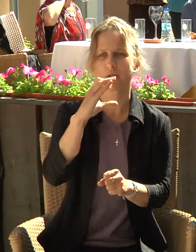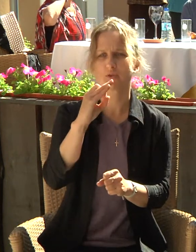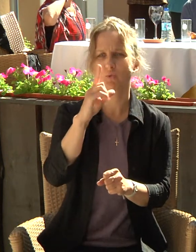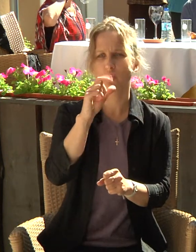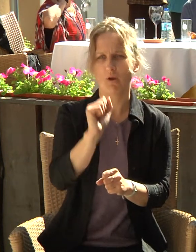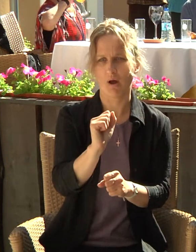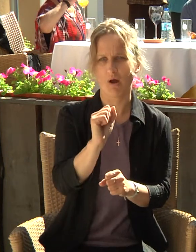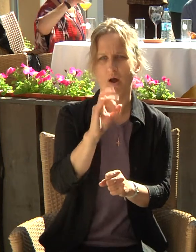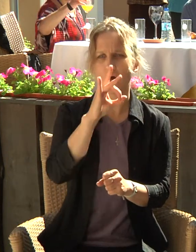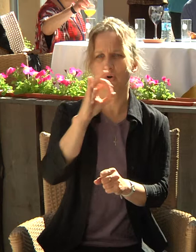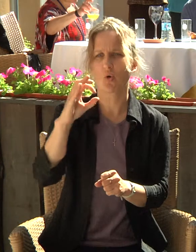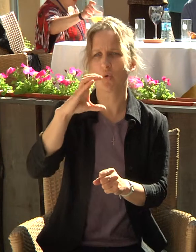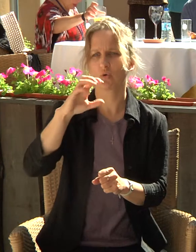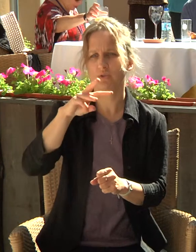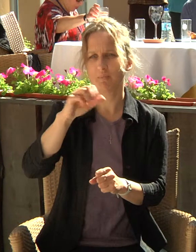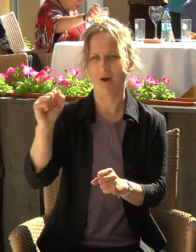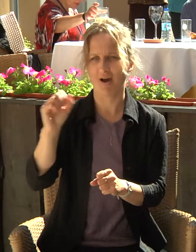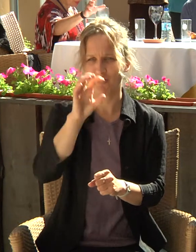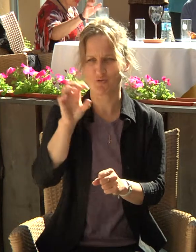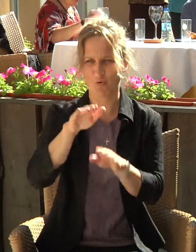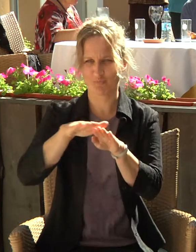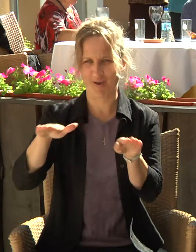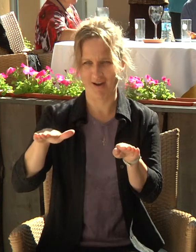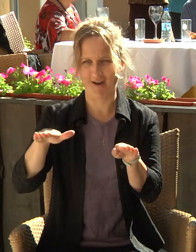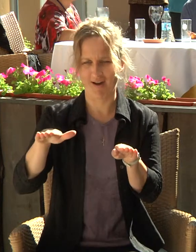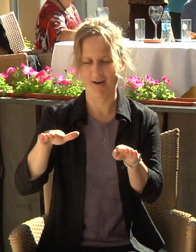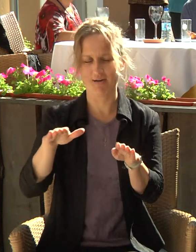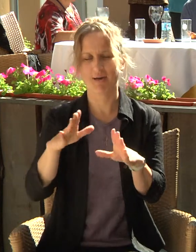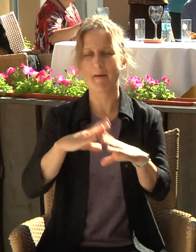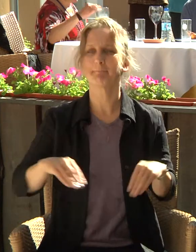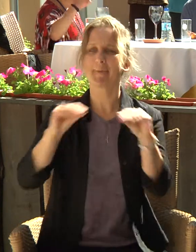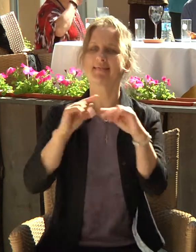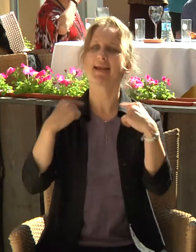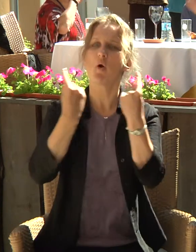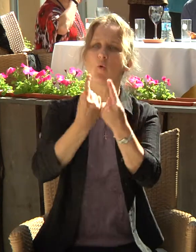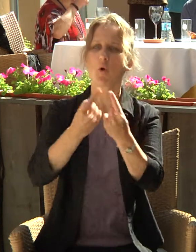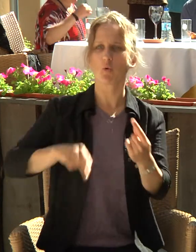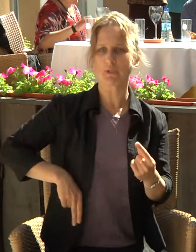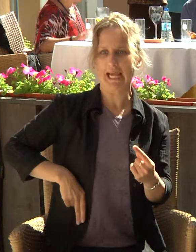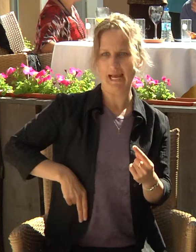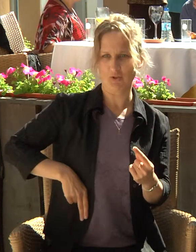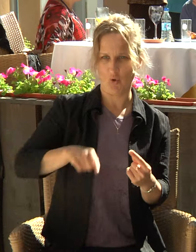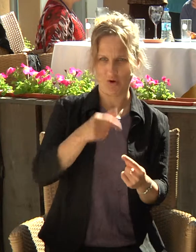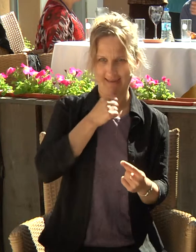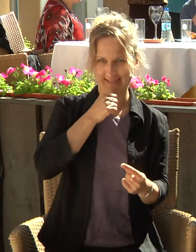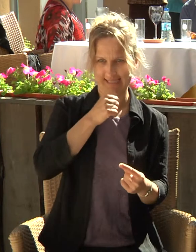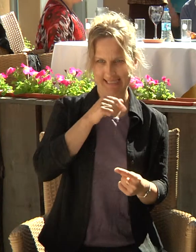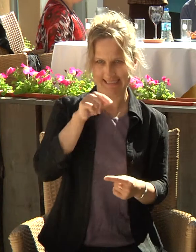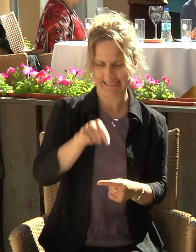is the director of the British Council here in Estonia.